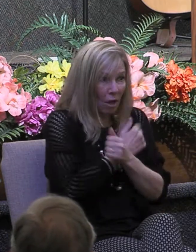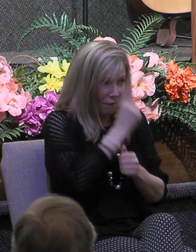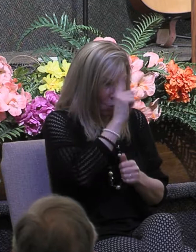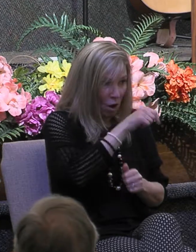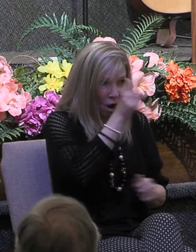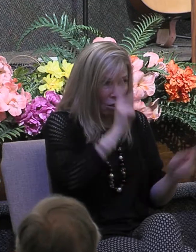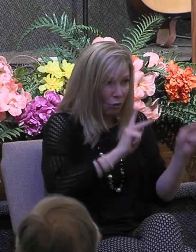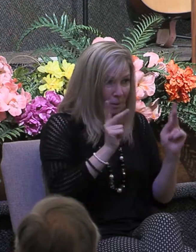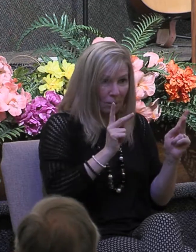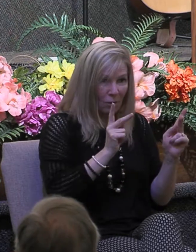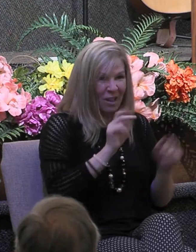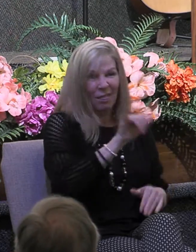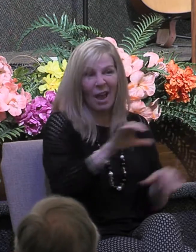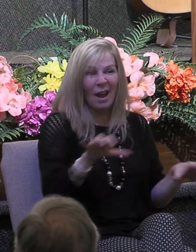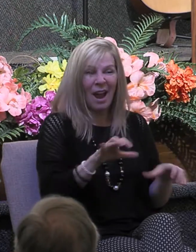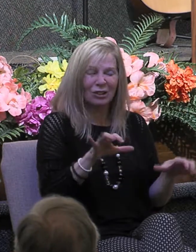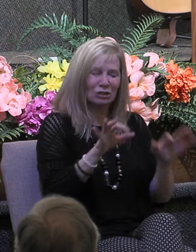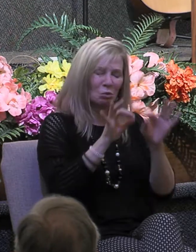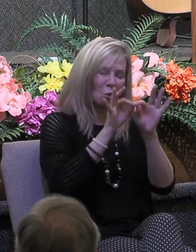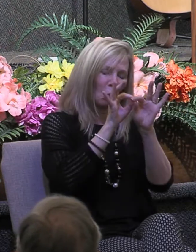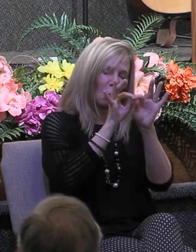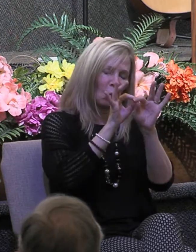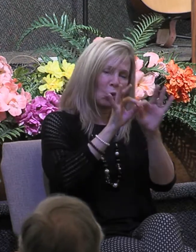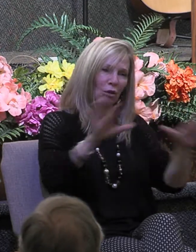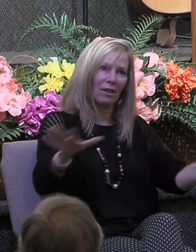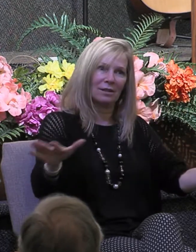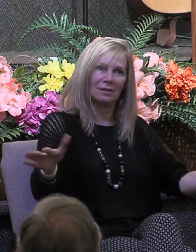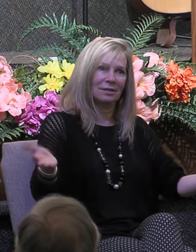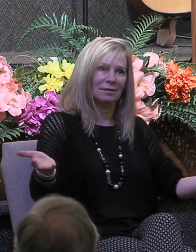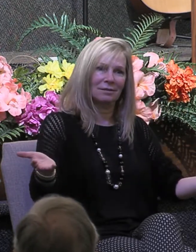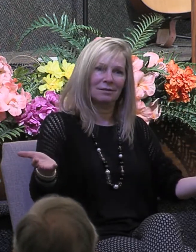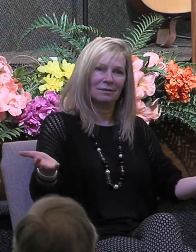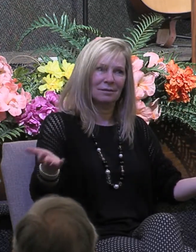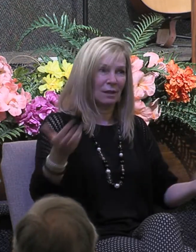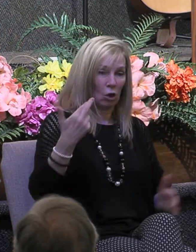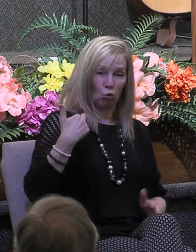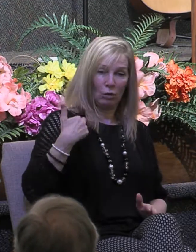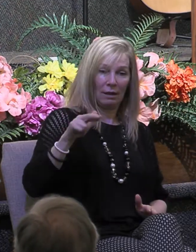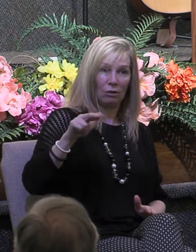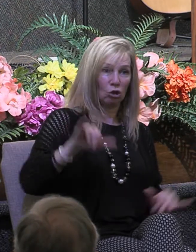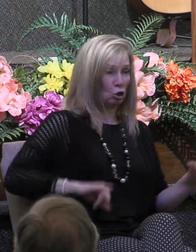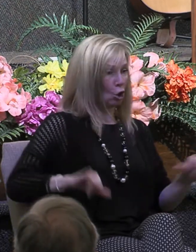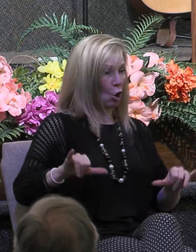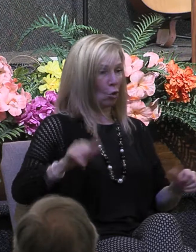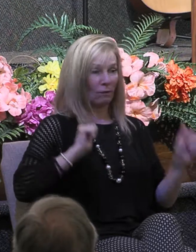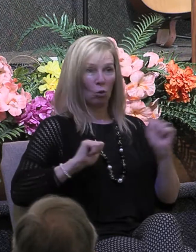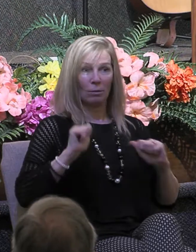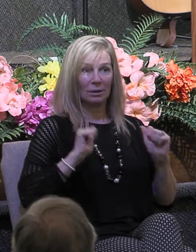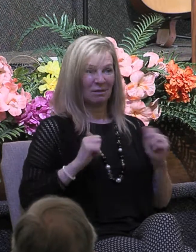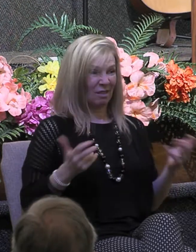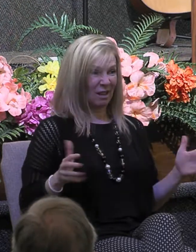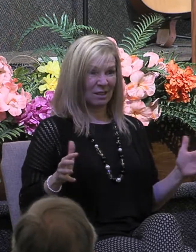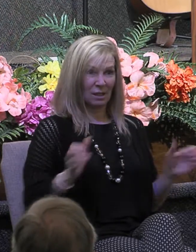totally worthless it's just a religious show a performance to make you look good